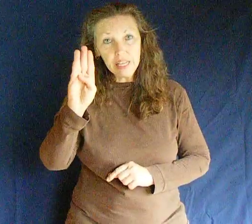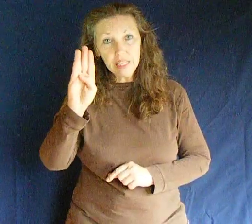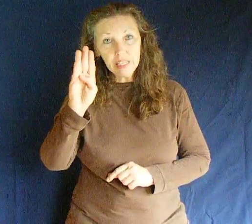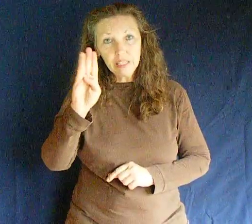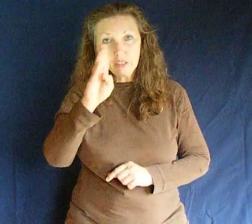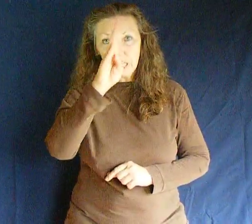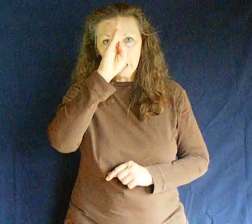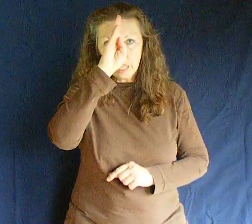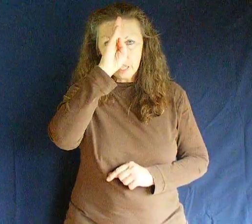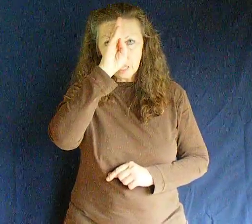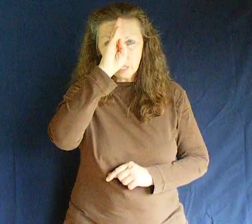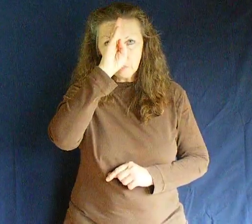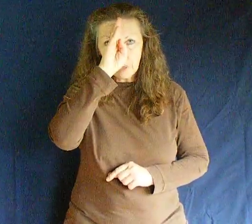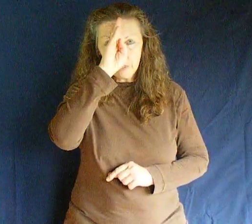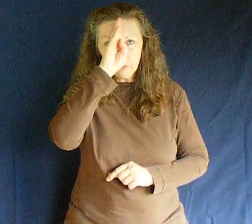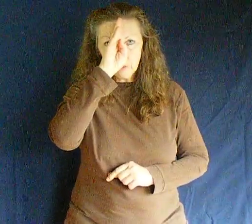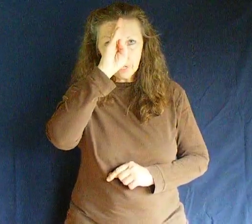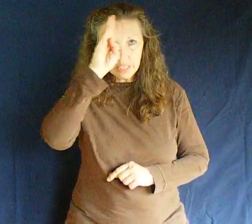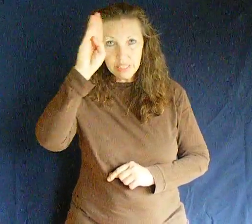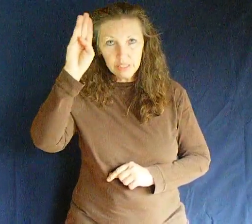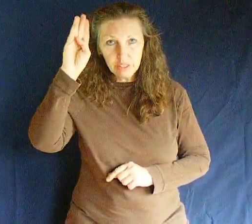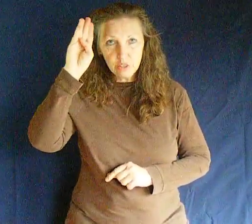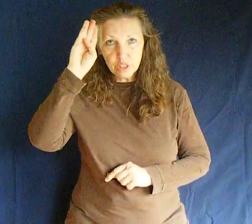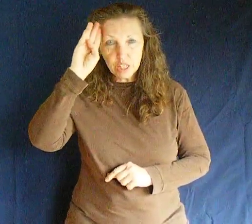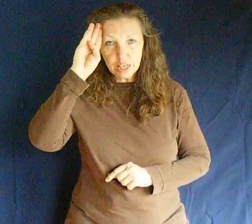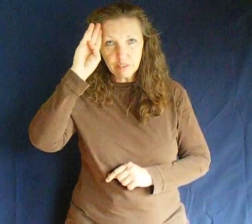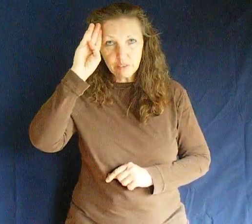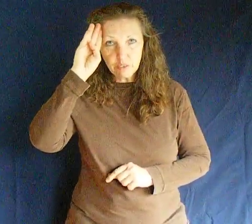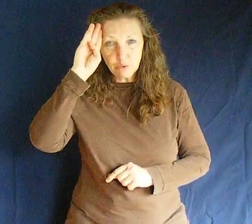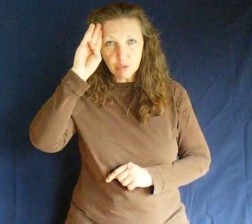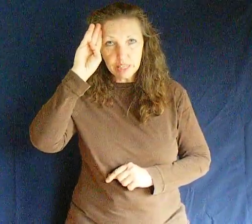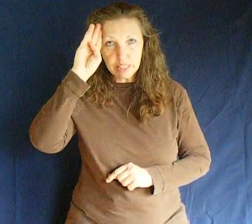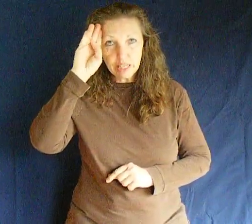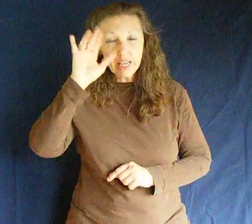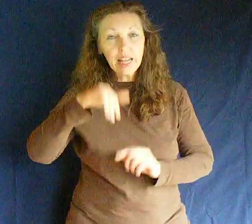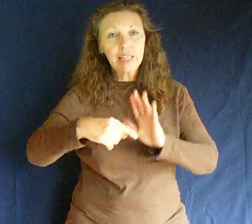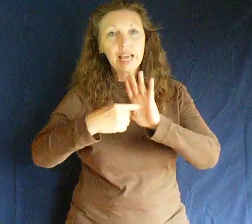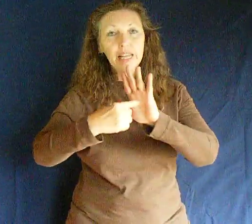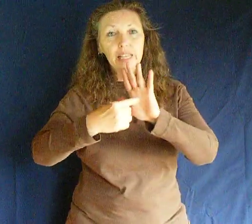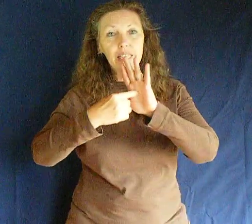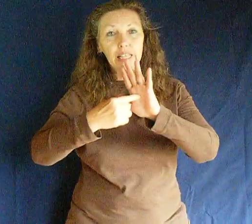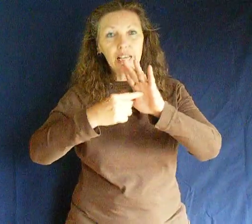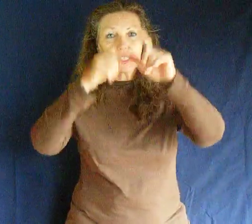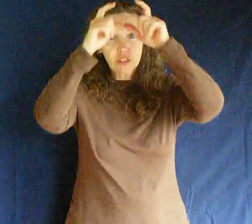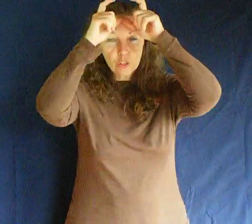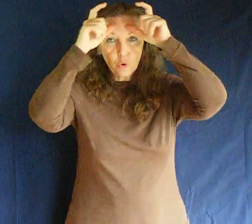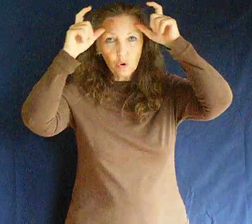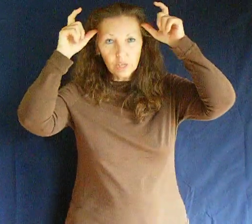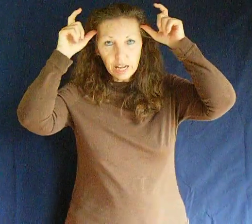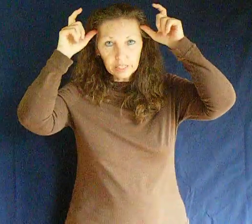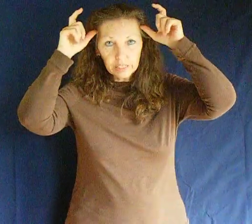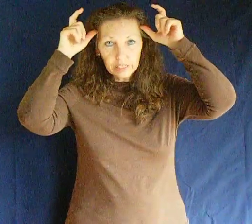in the middle of the forehead to the side of the forehead, and that indicates the coronet.